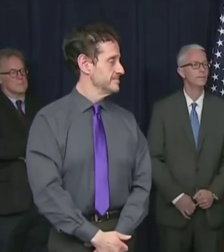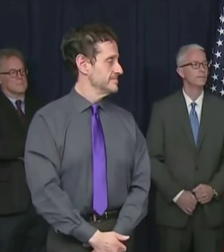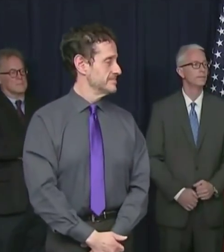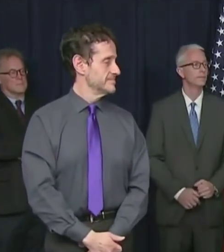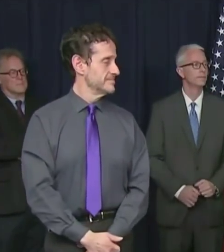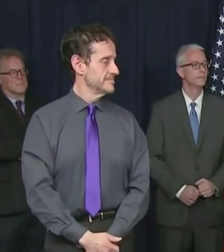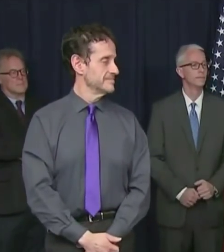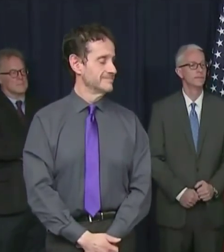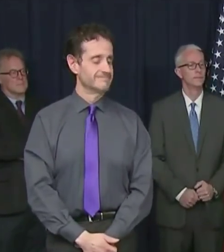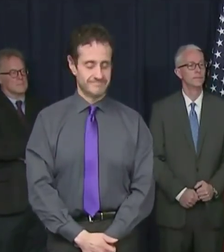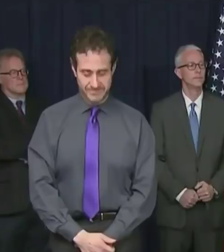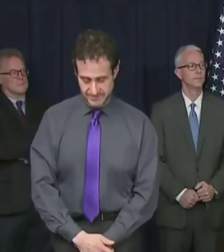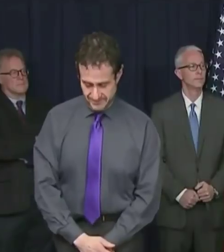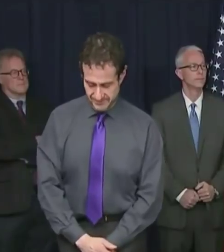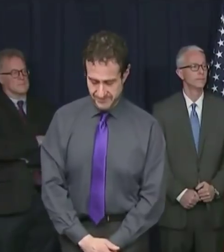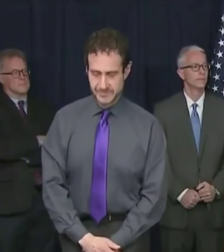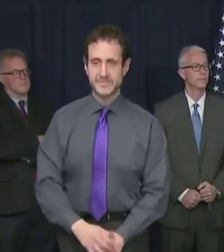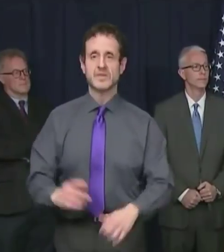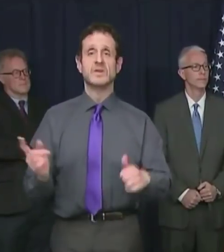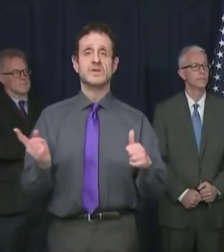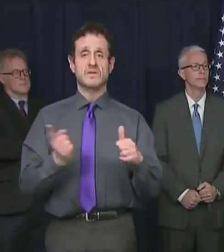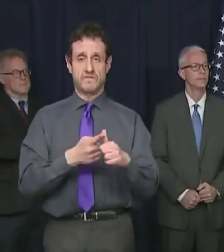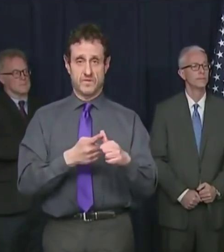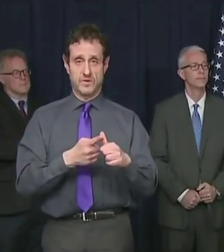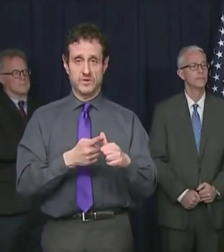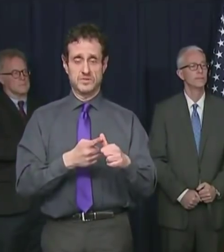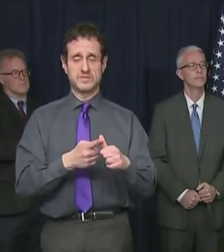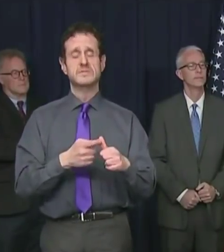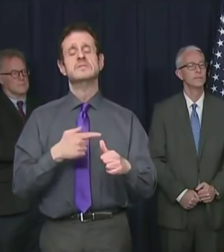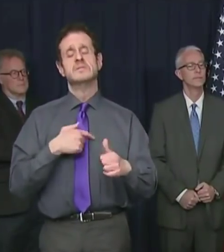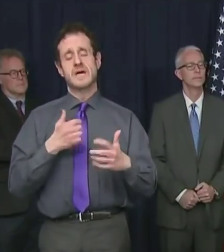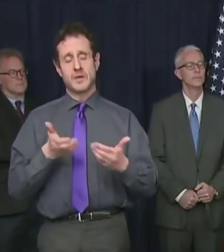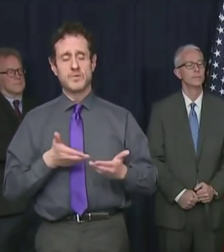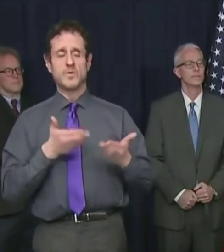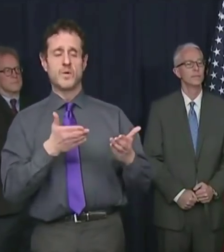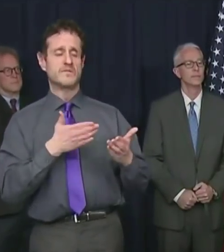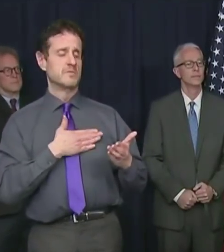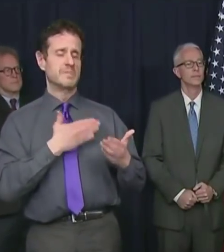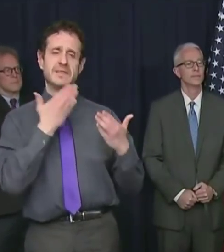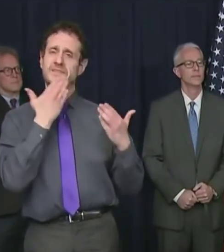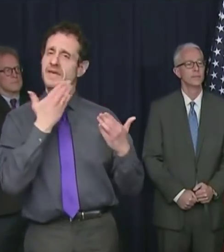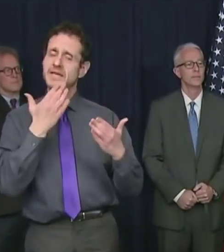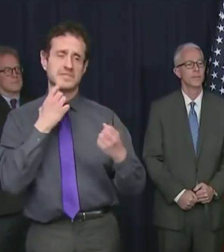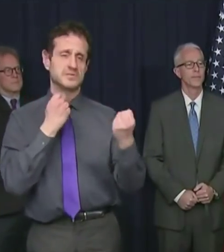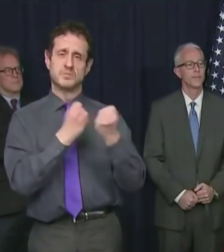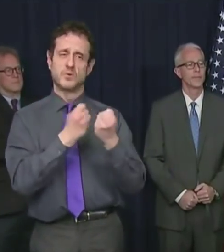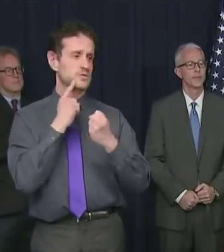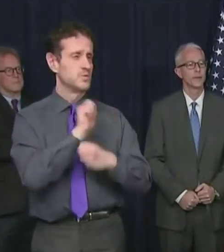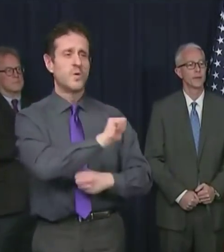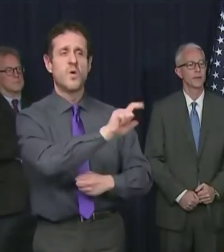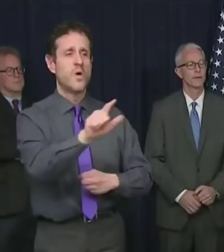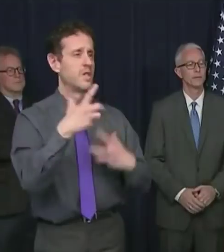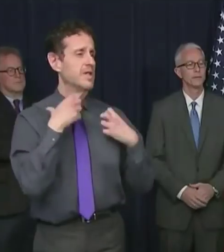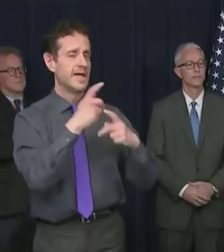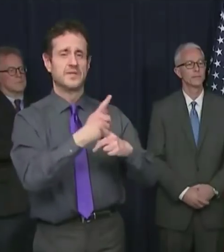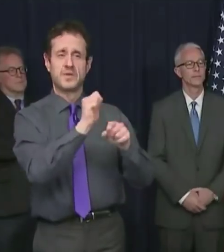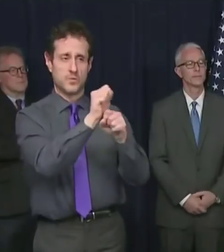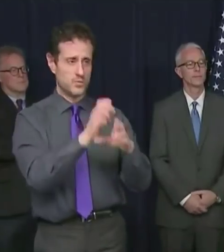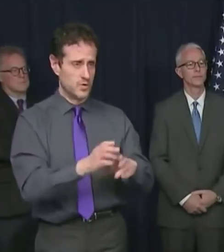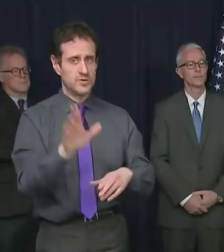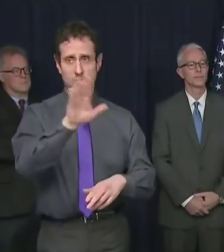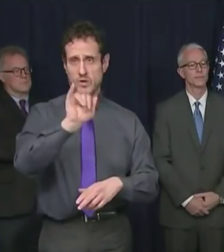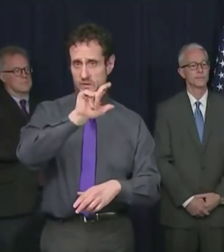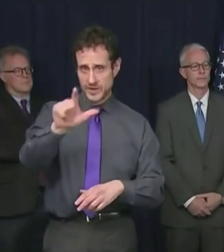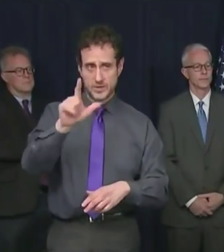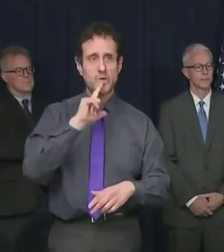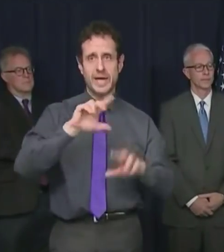First of all, I want to send my sincere gratitude and support to all of the health care workers in Illinois and around the